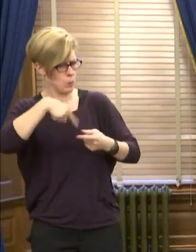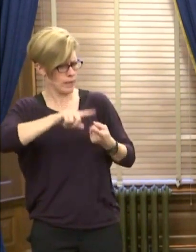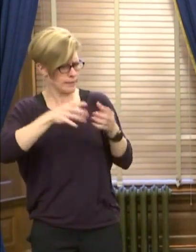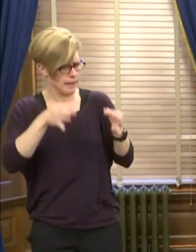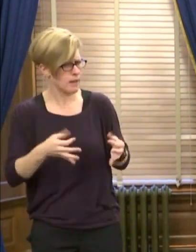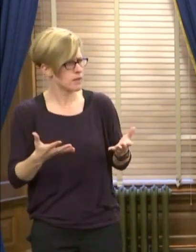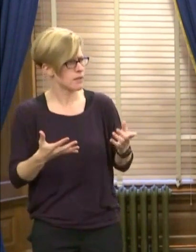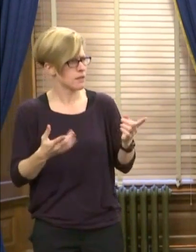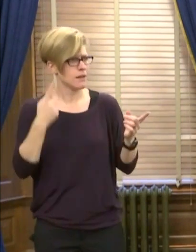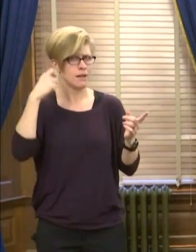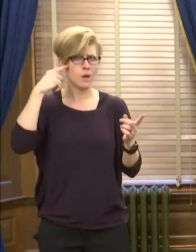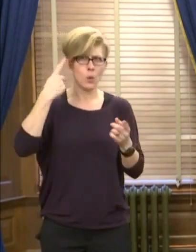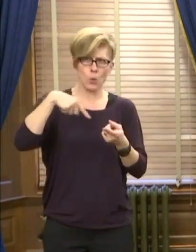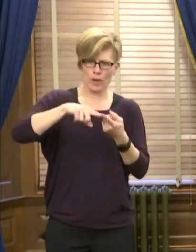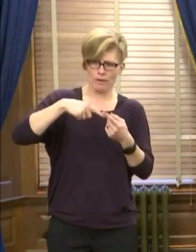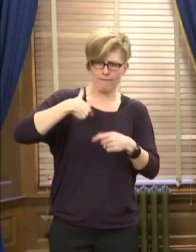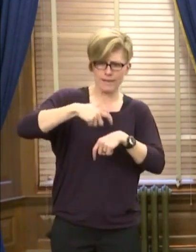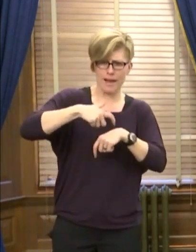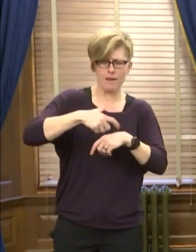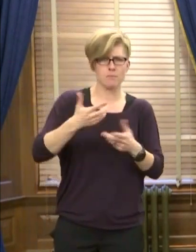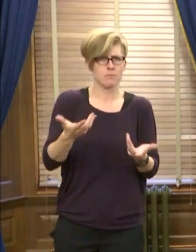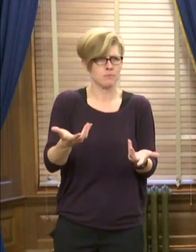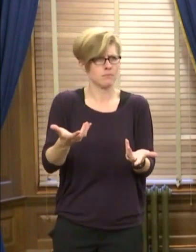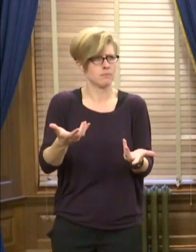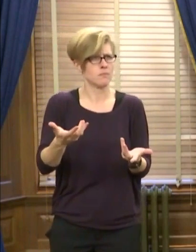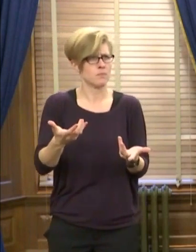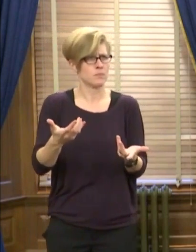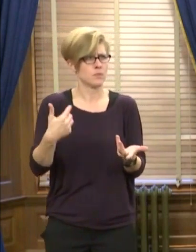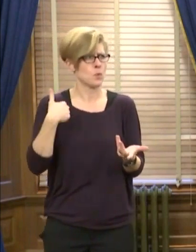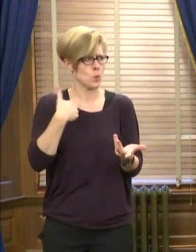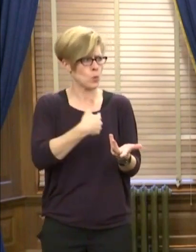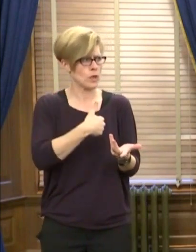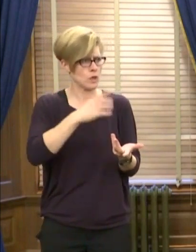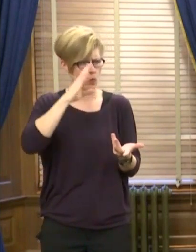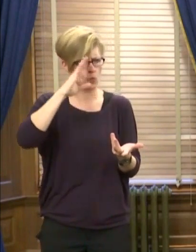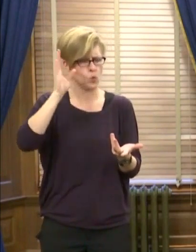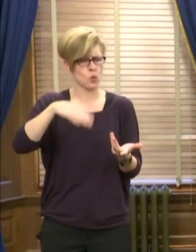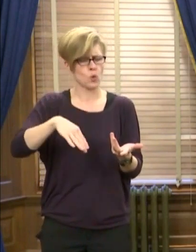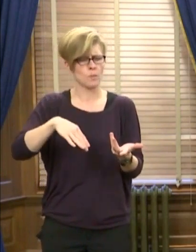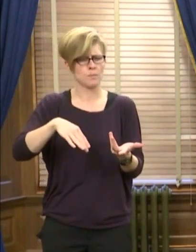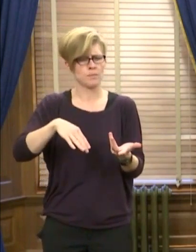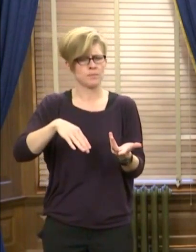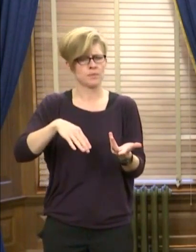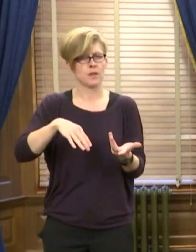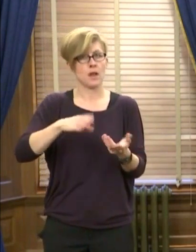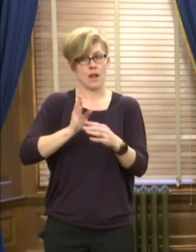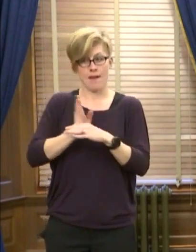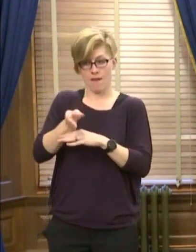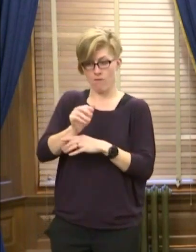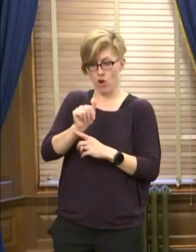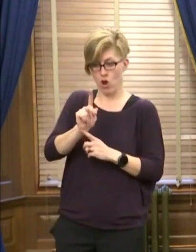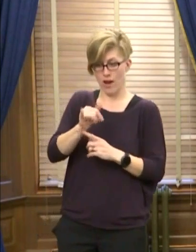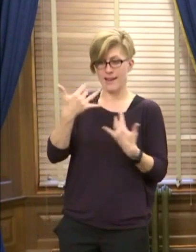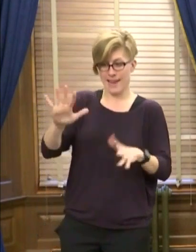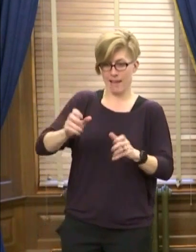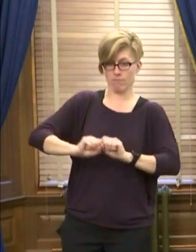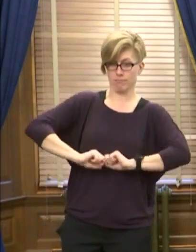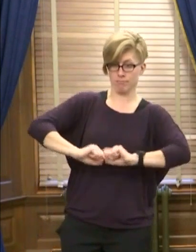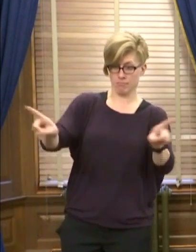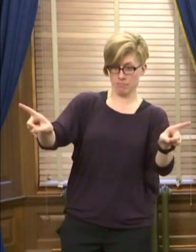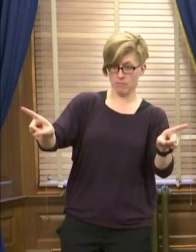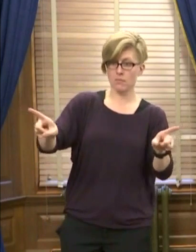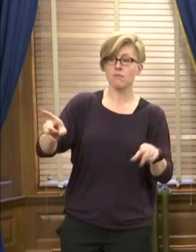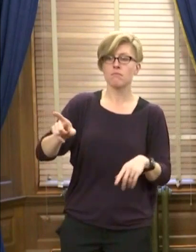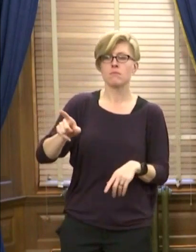Well, as soon as we can get to it, you know, we, I mean, we're going to, we know, you know, with the post audit being out there at this point